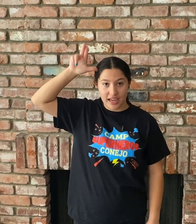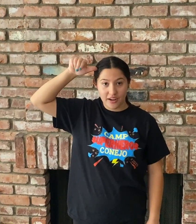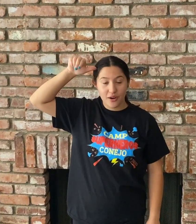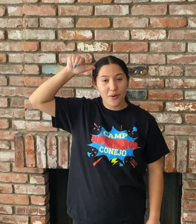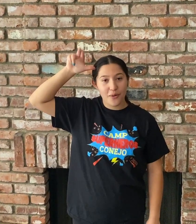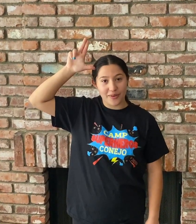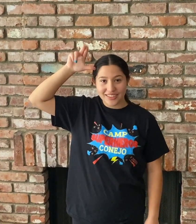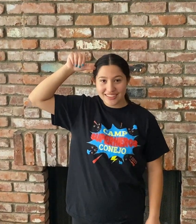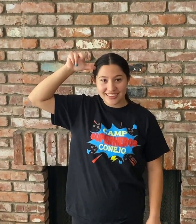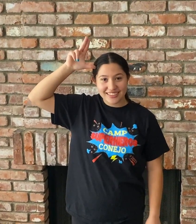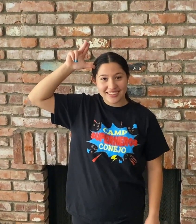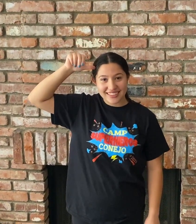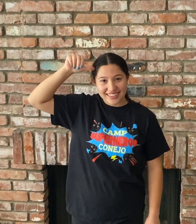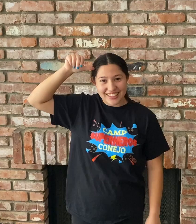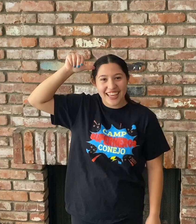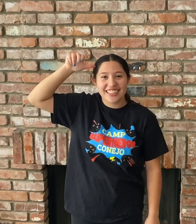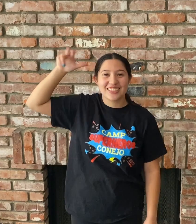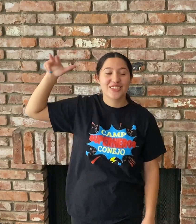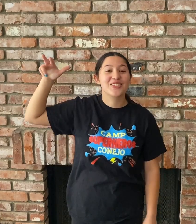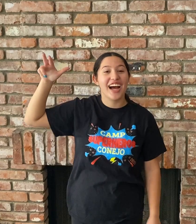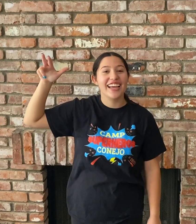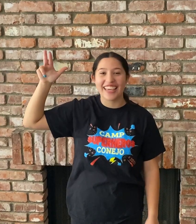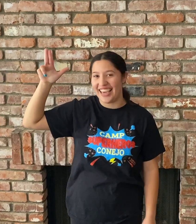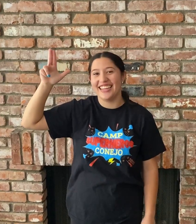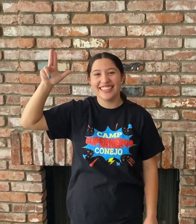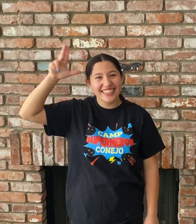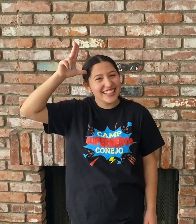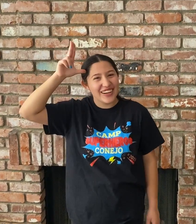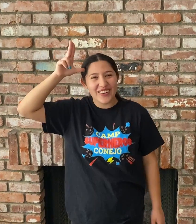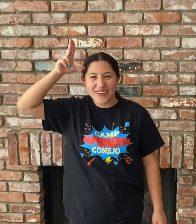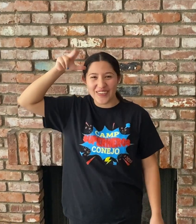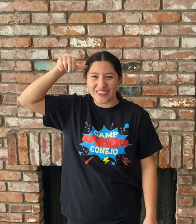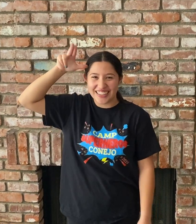that. Horse. Let's try again. Horse.